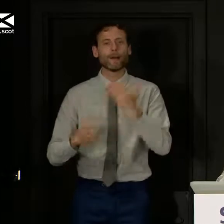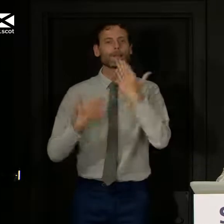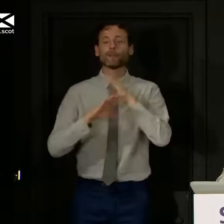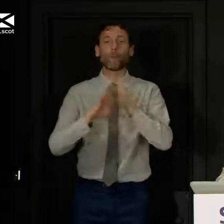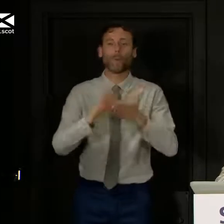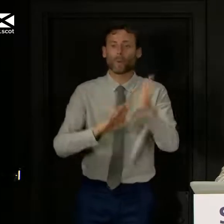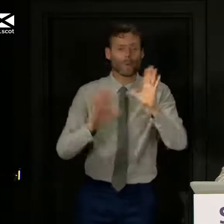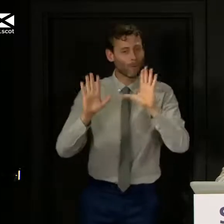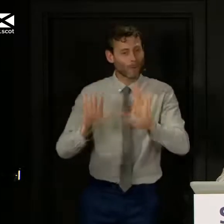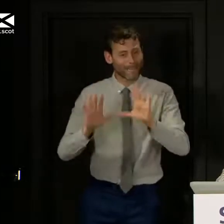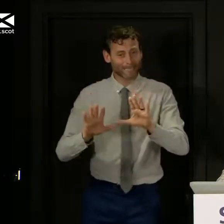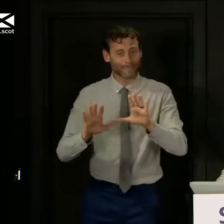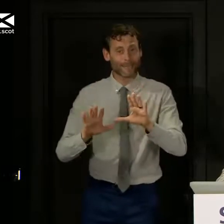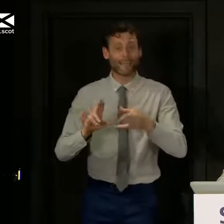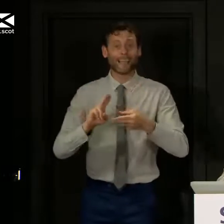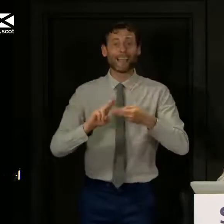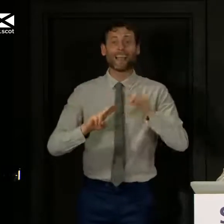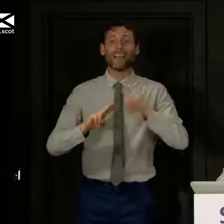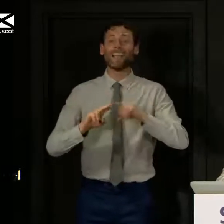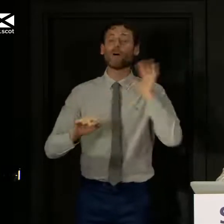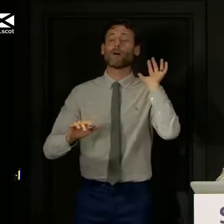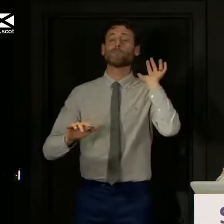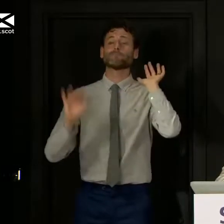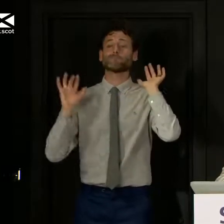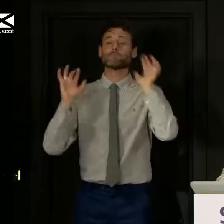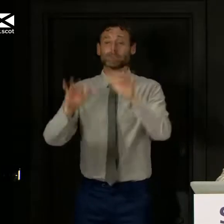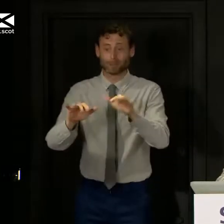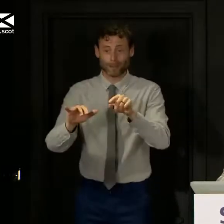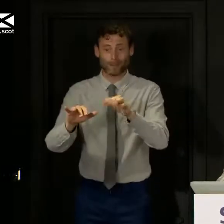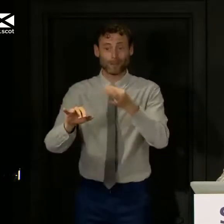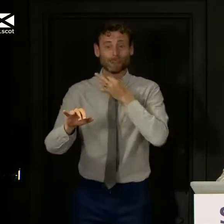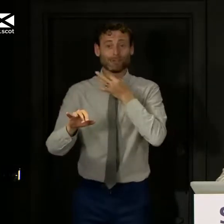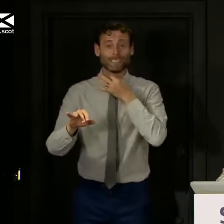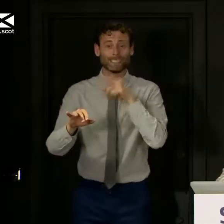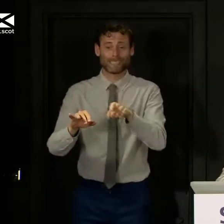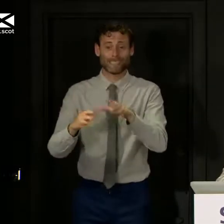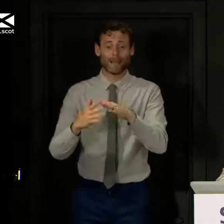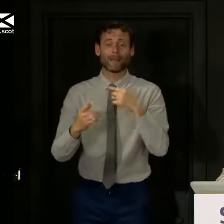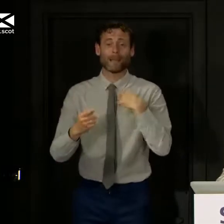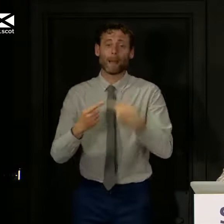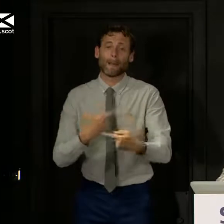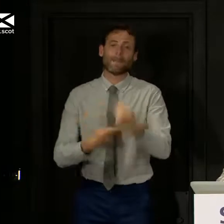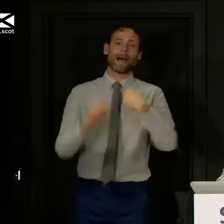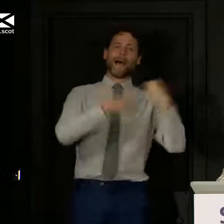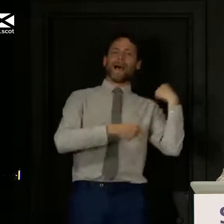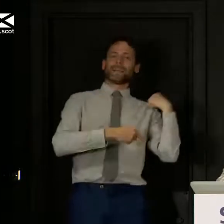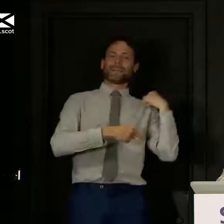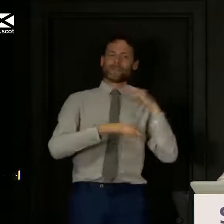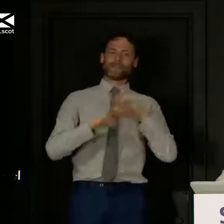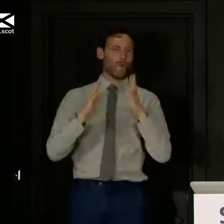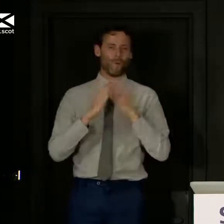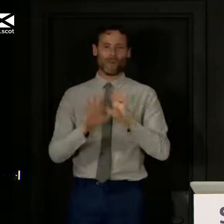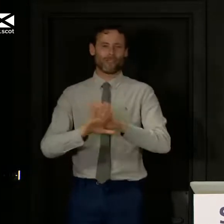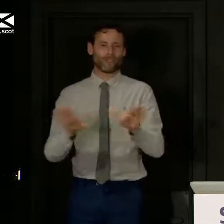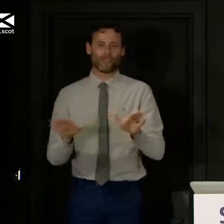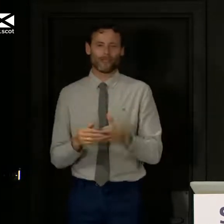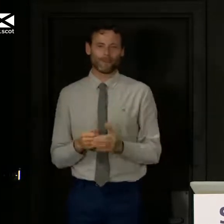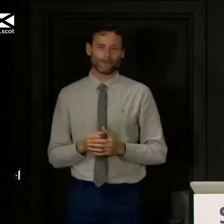if you do and the risks materialise, we're all going to set this whole process back, and it's just not worth it at this stage.